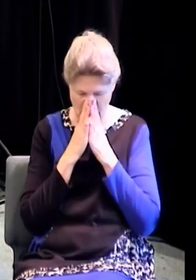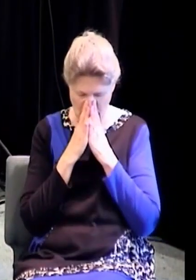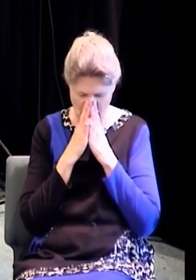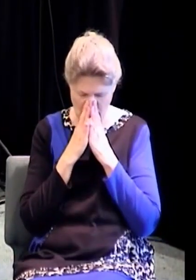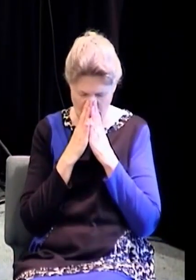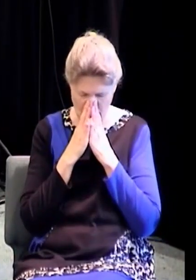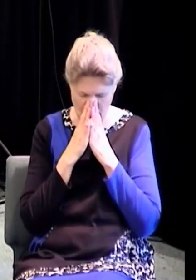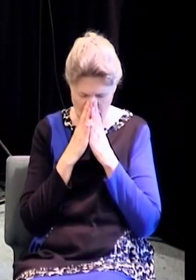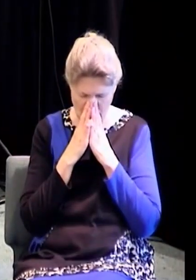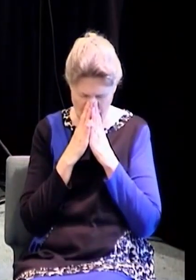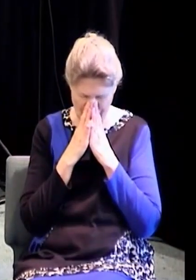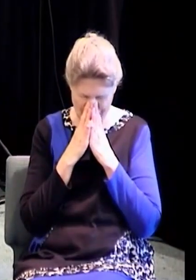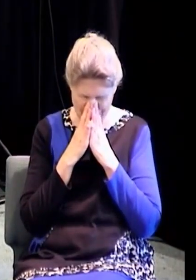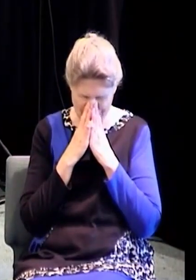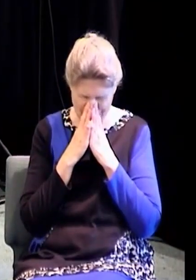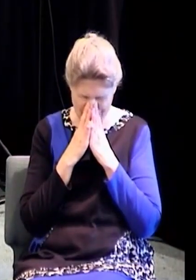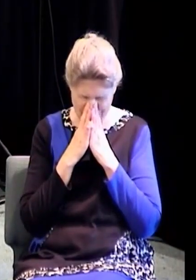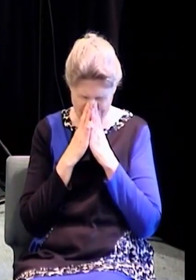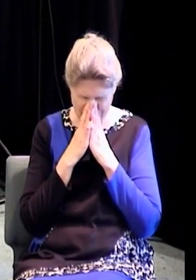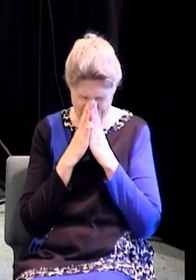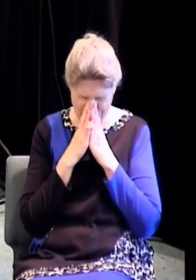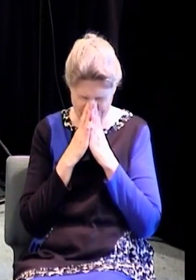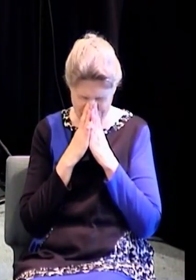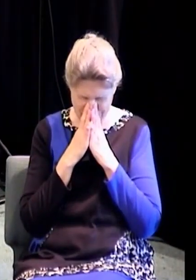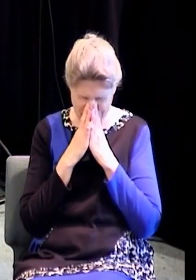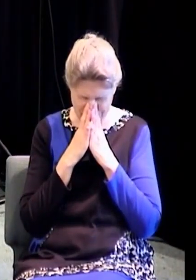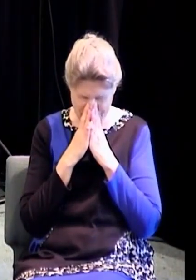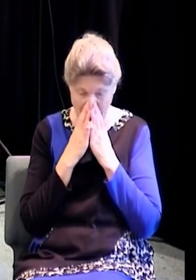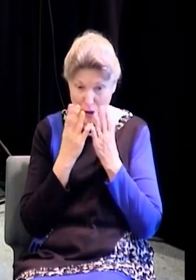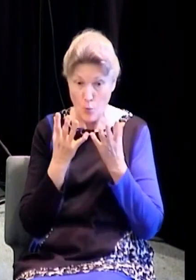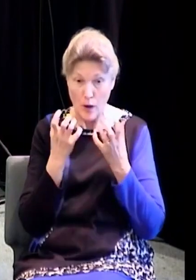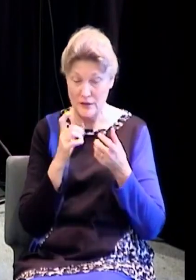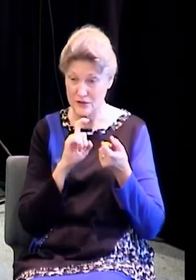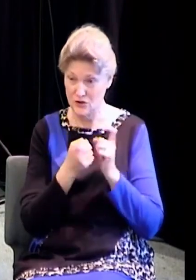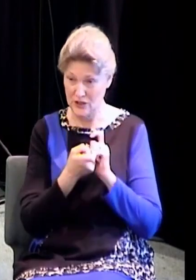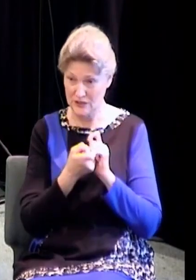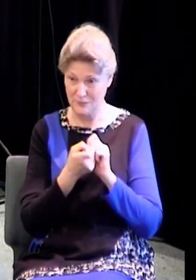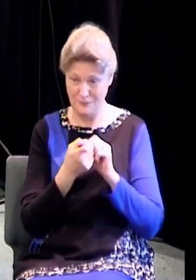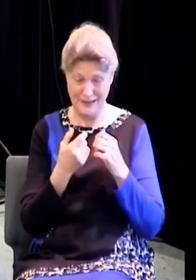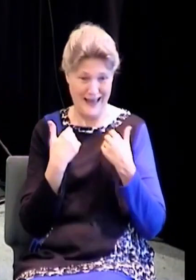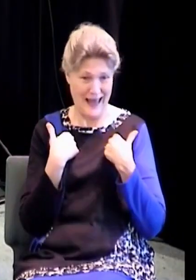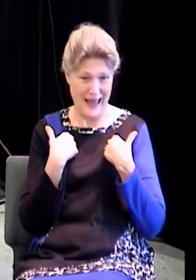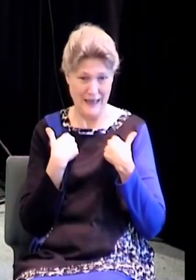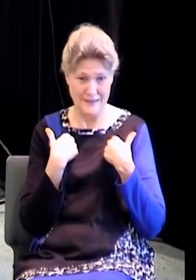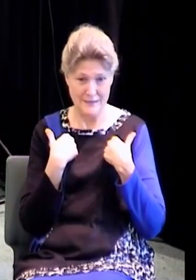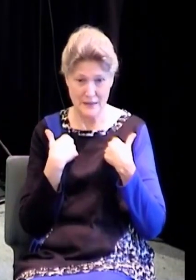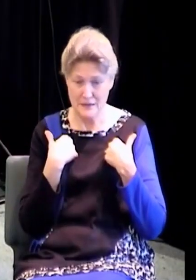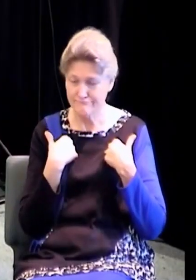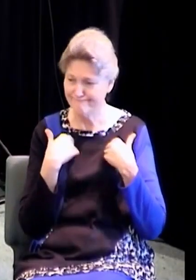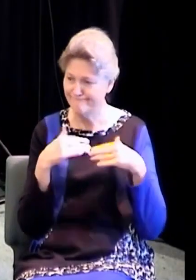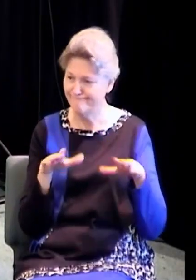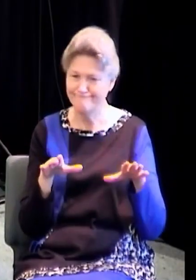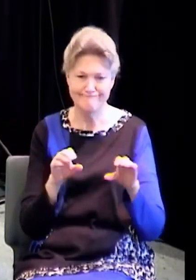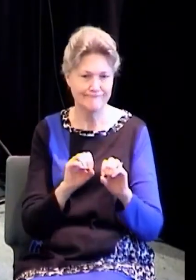There are people under the sound of my voice that desire to be changed, whether it's here or online.